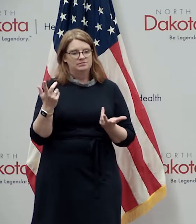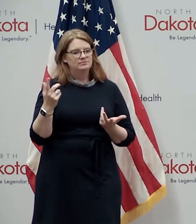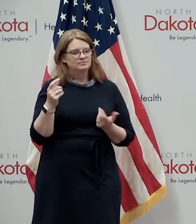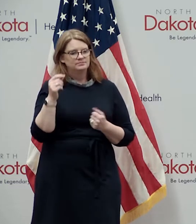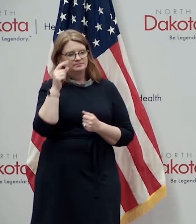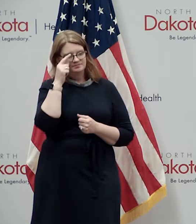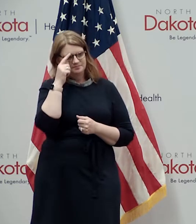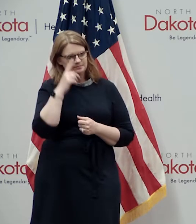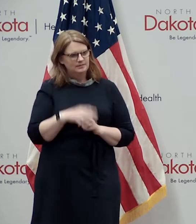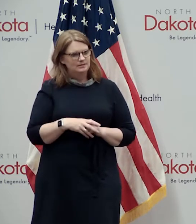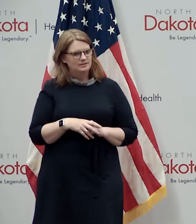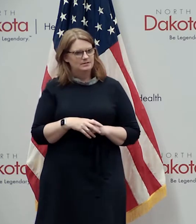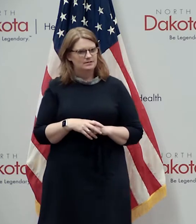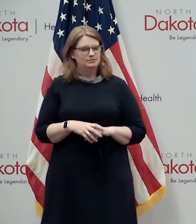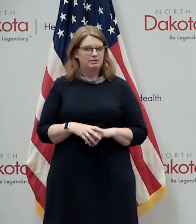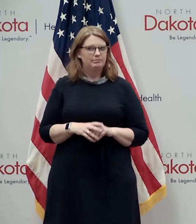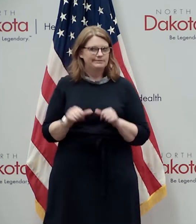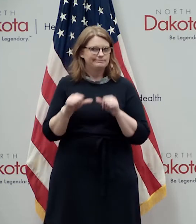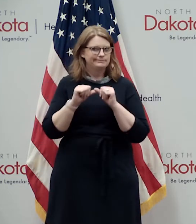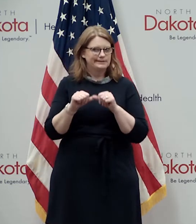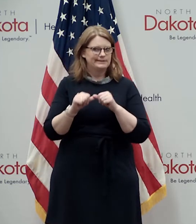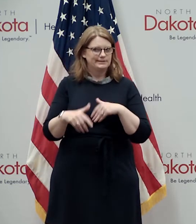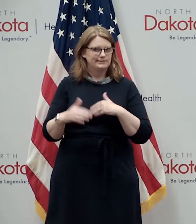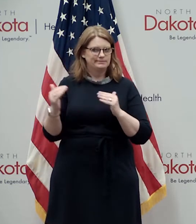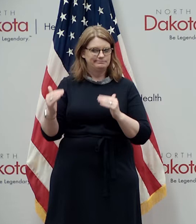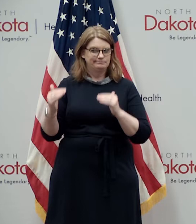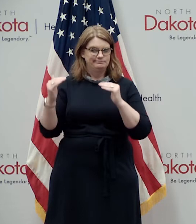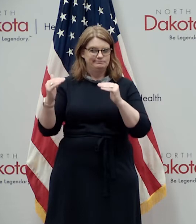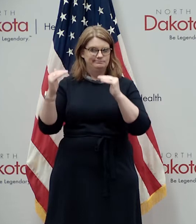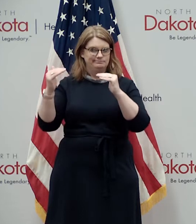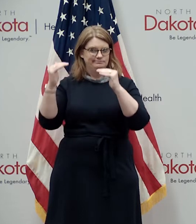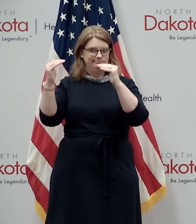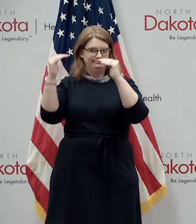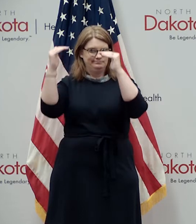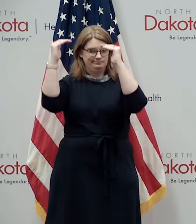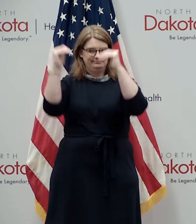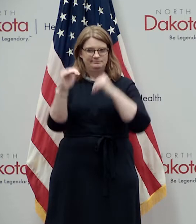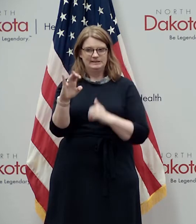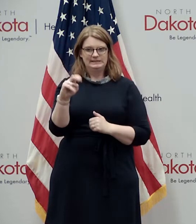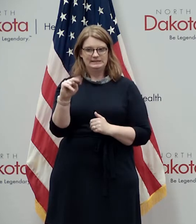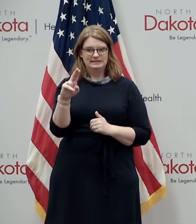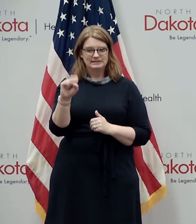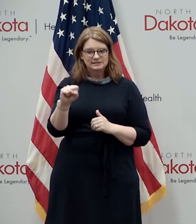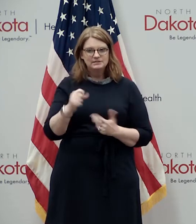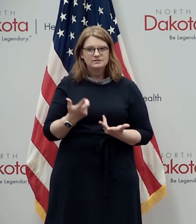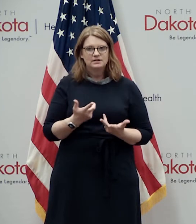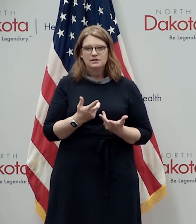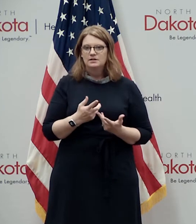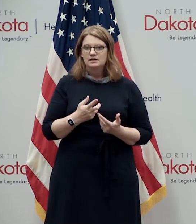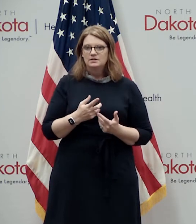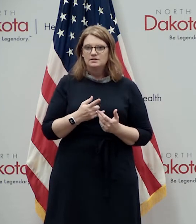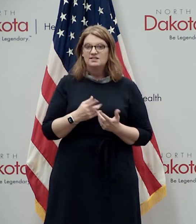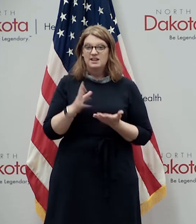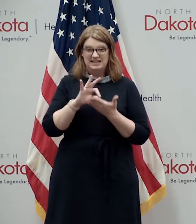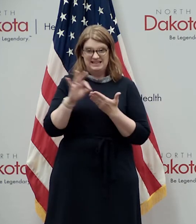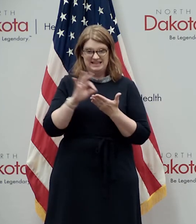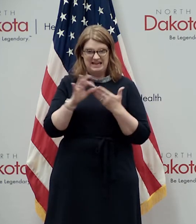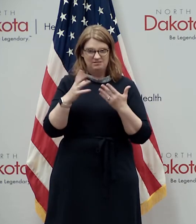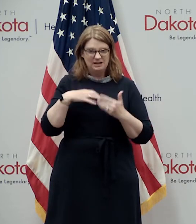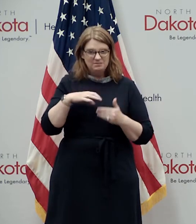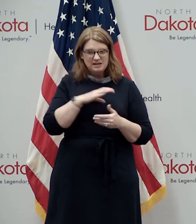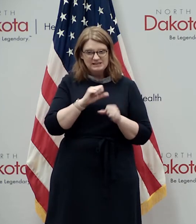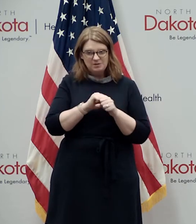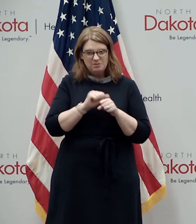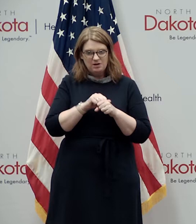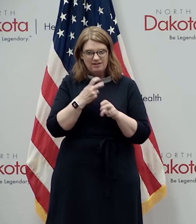uh and move north dakota up the leaderboard on the census count we will applaud all the local complete count committees who are working